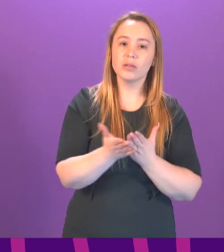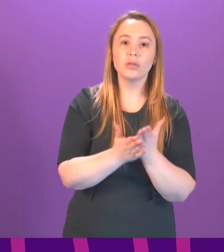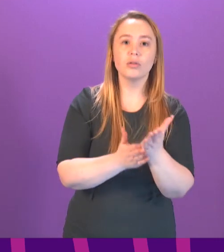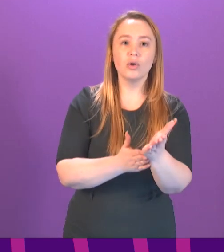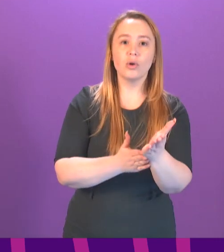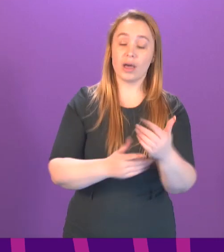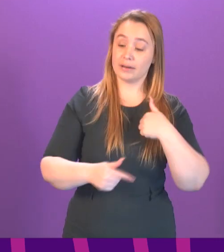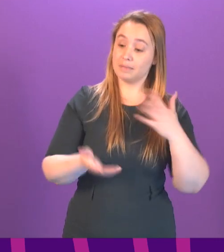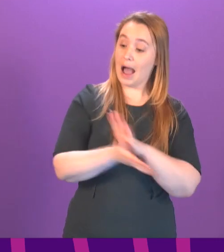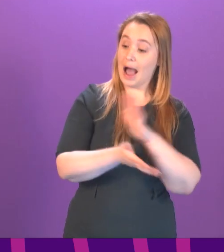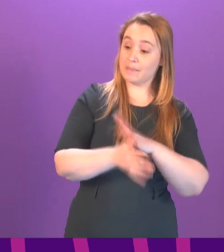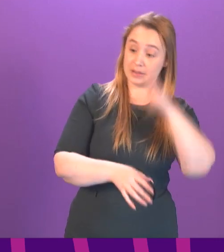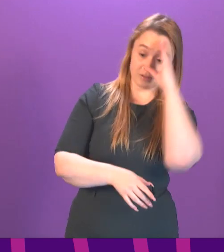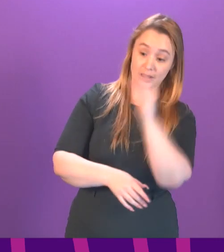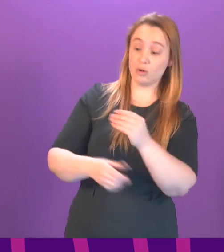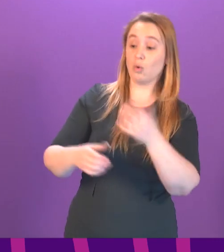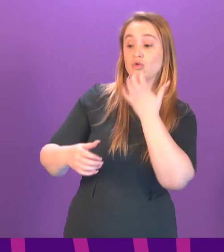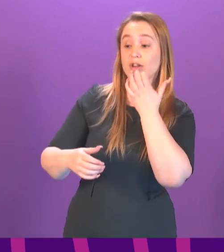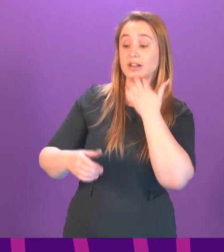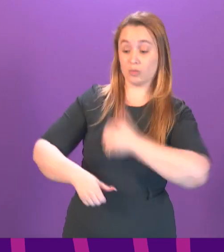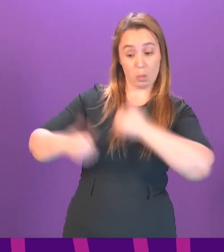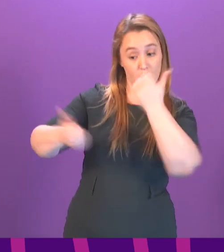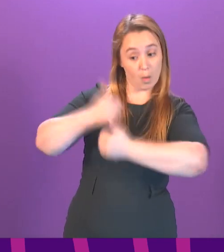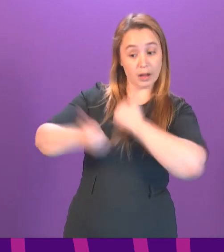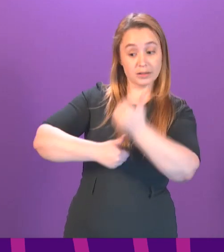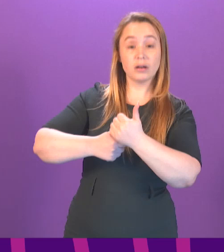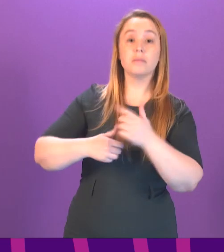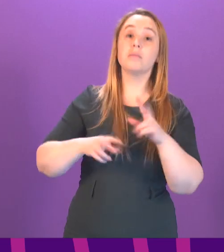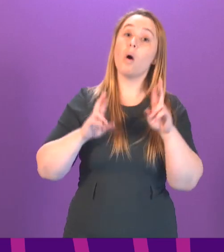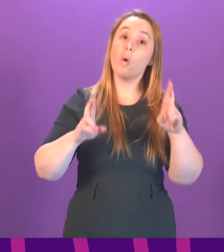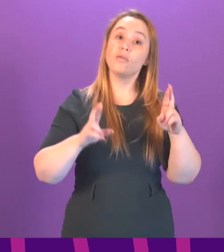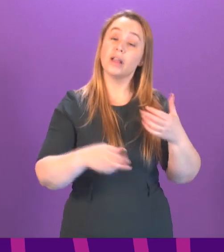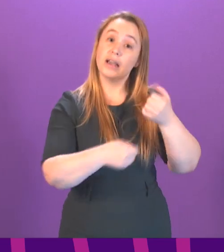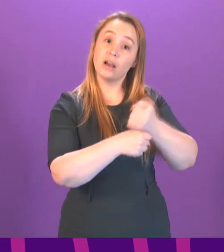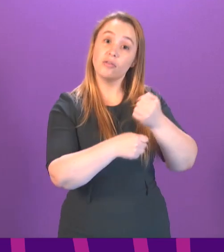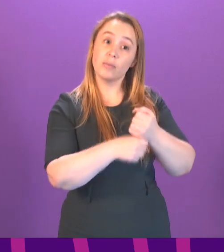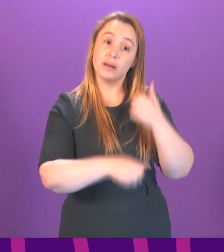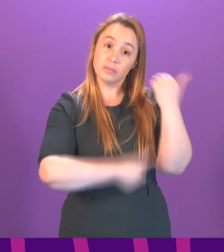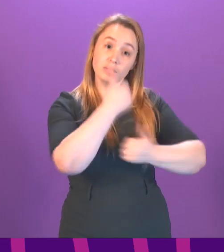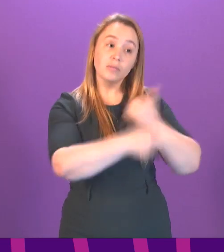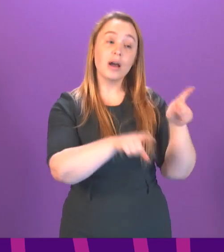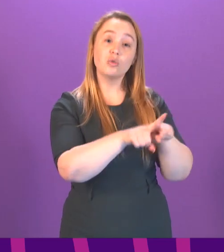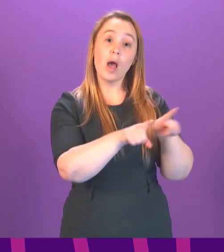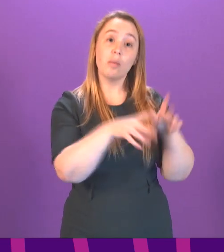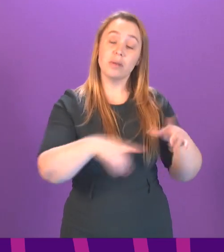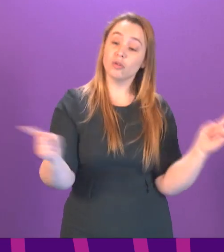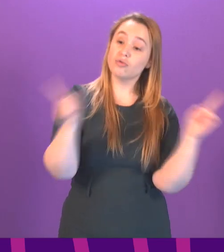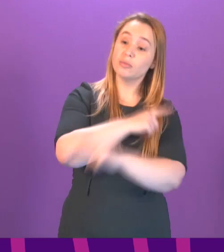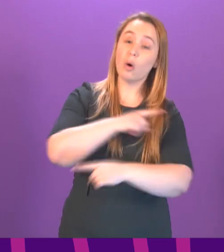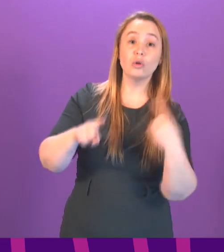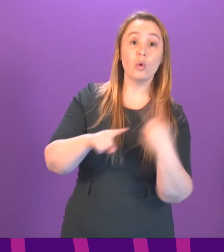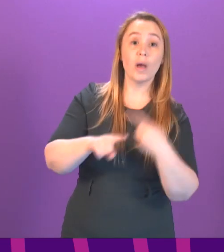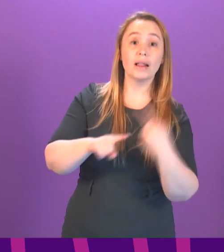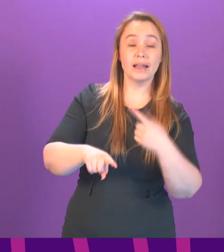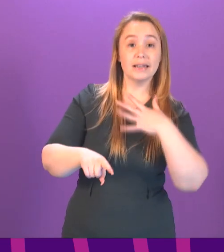happy to give him and the Greens due credit for that. But I'm sure he'd also give the government credit. I hope he'd give the government credit for being very responsive to where